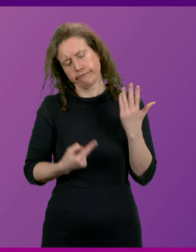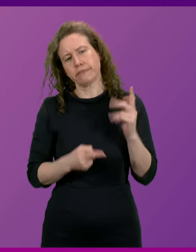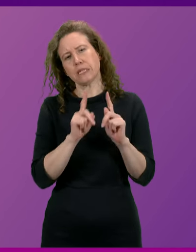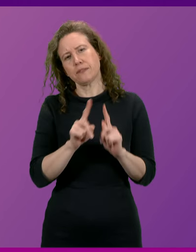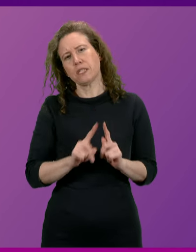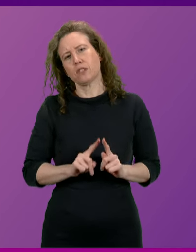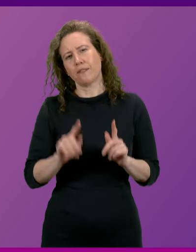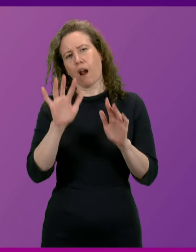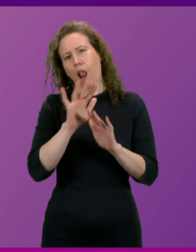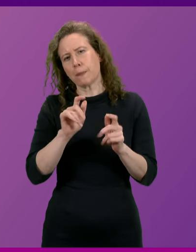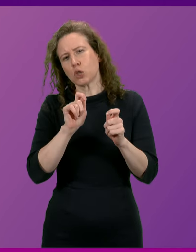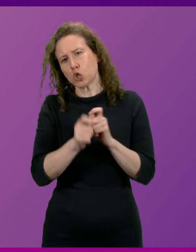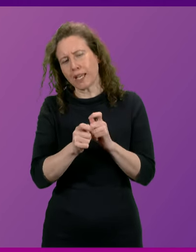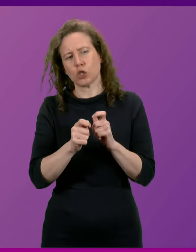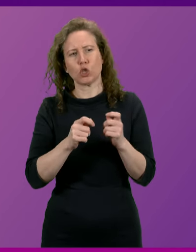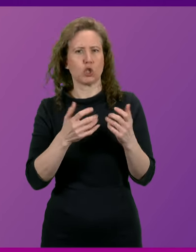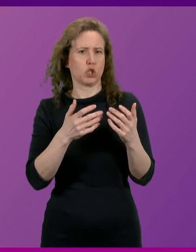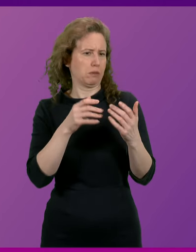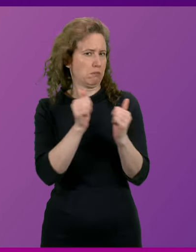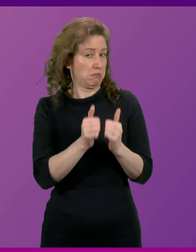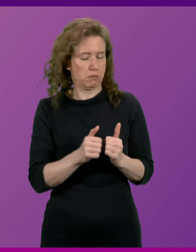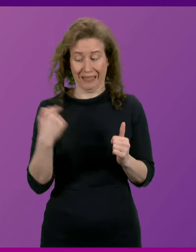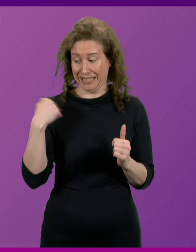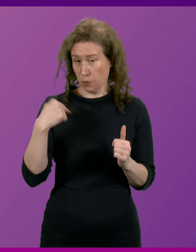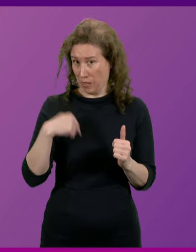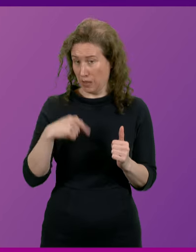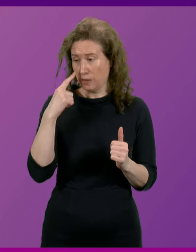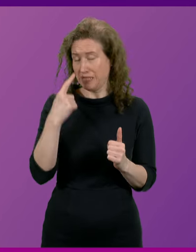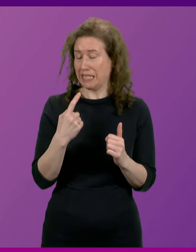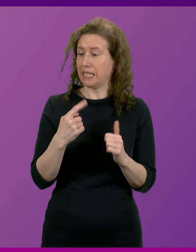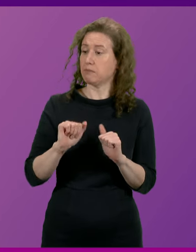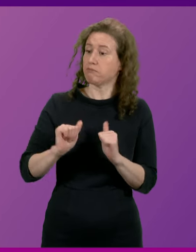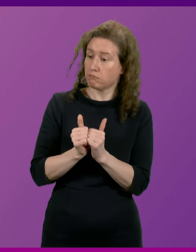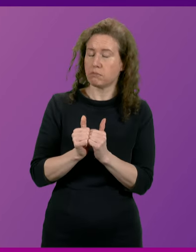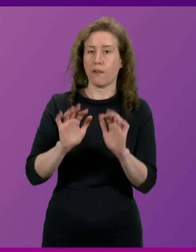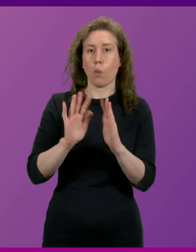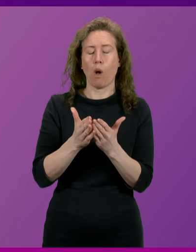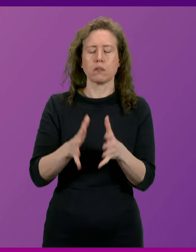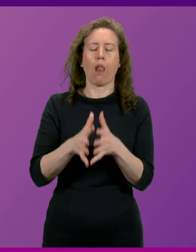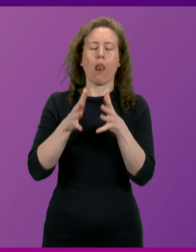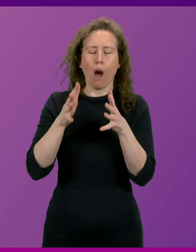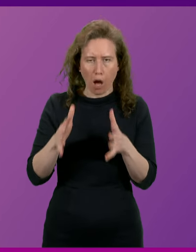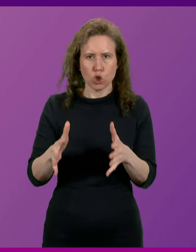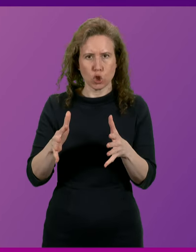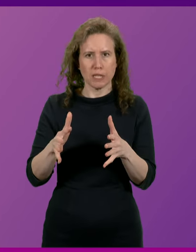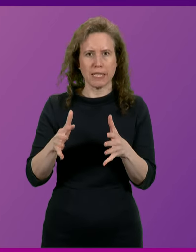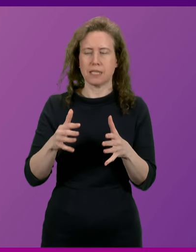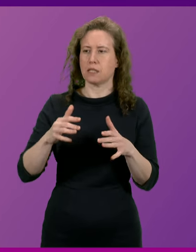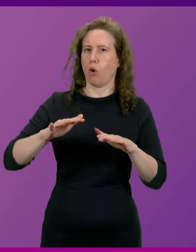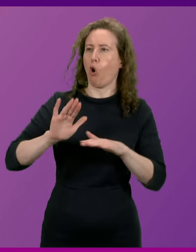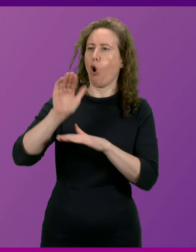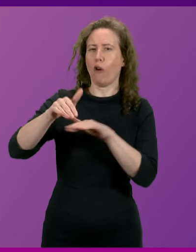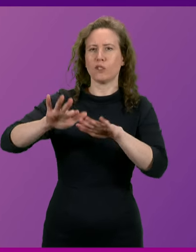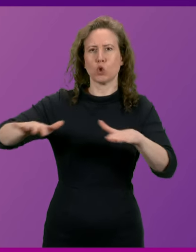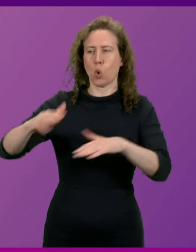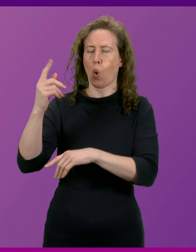change related questions. Of course, this is the week where we've just seen consenting an approval for the world's largest commercial round for floating offshore